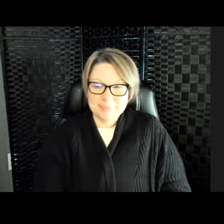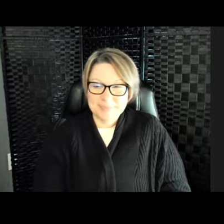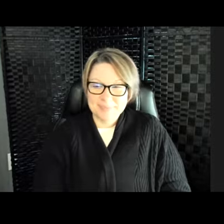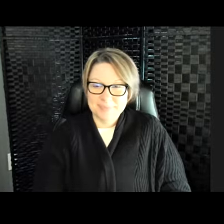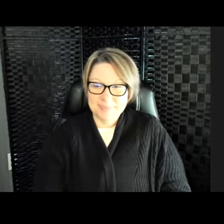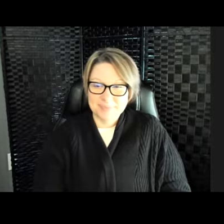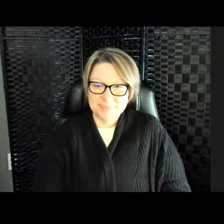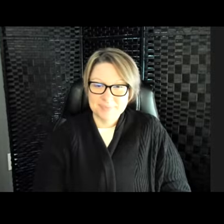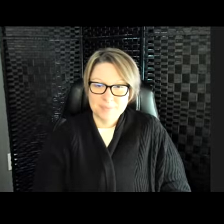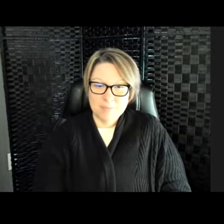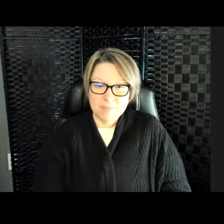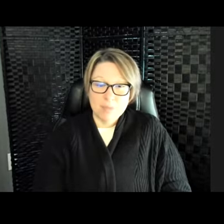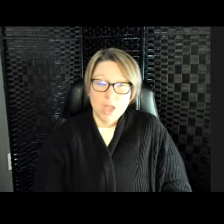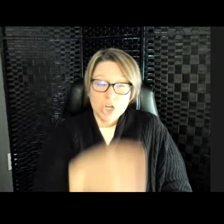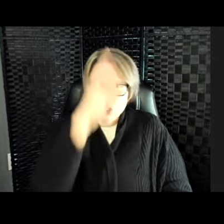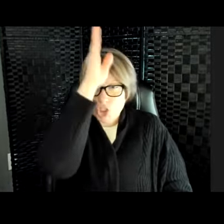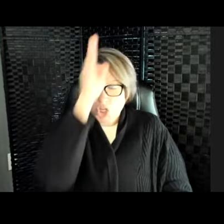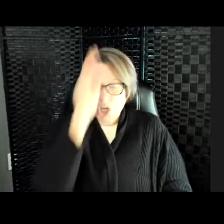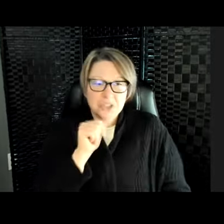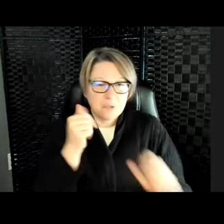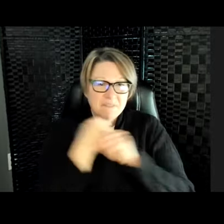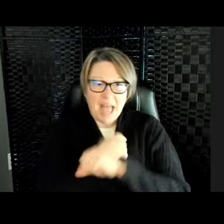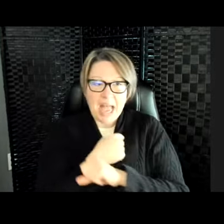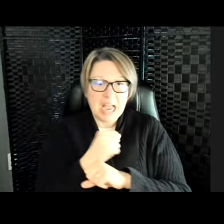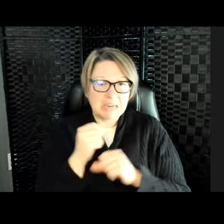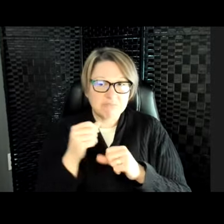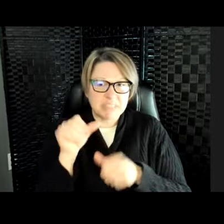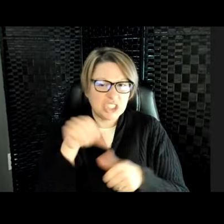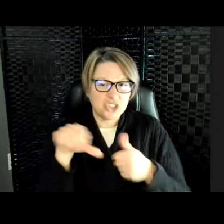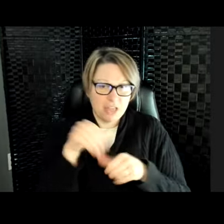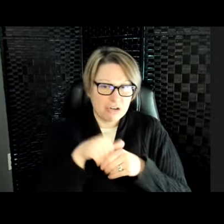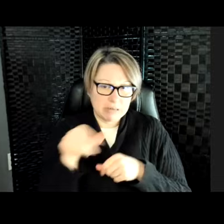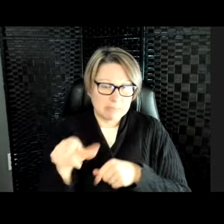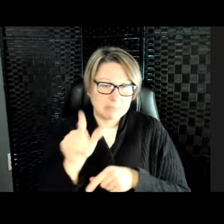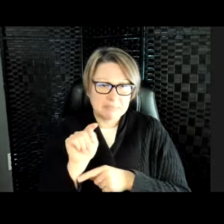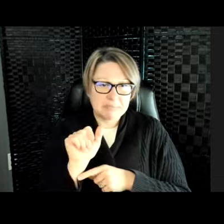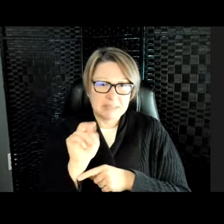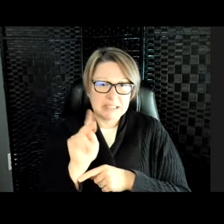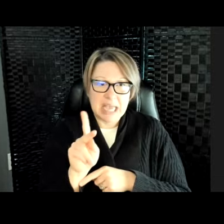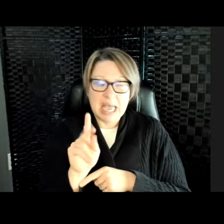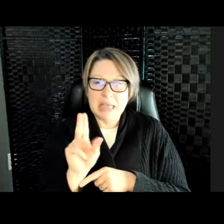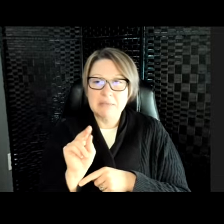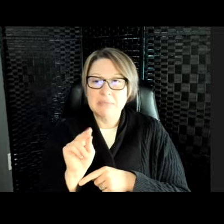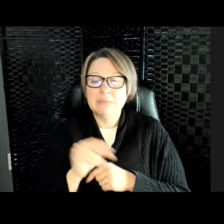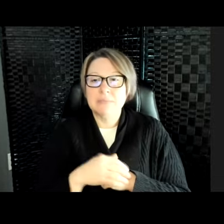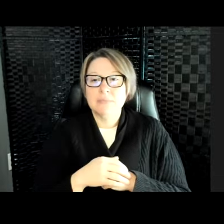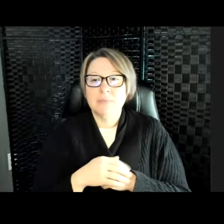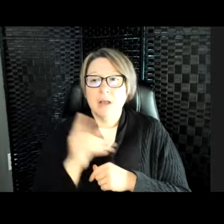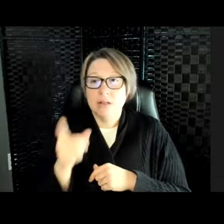The sharks do not fight each other. At least not in here. These guys are mostly always just doing this.